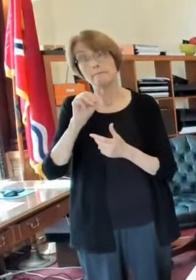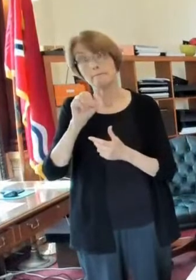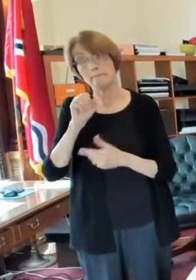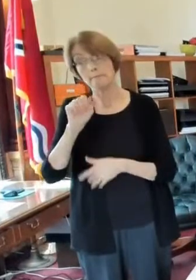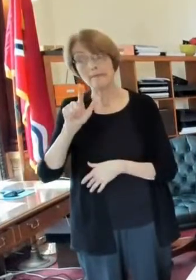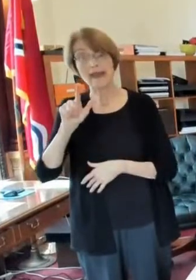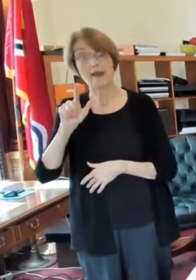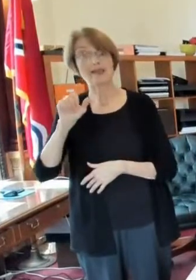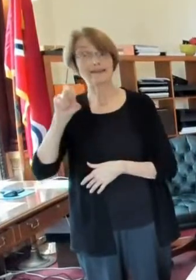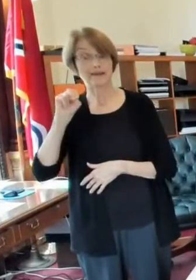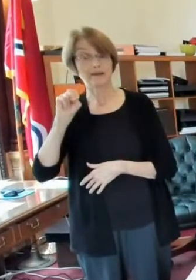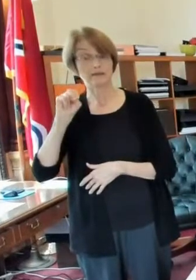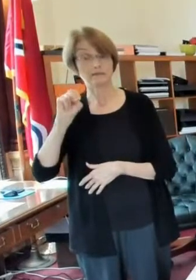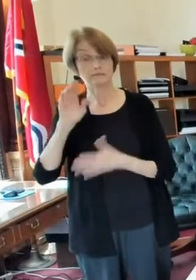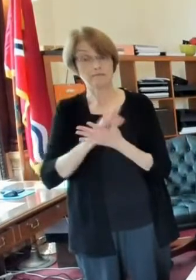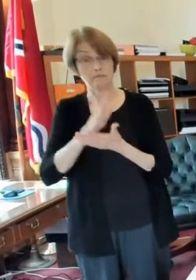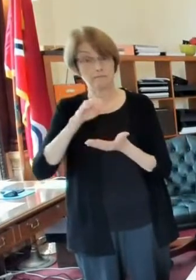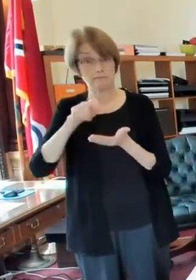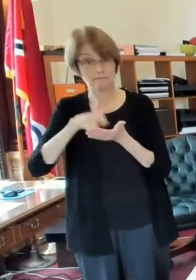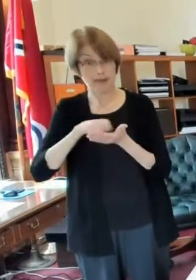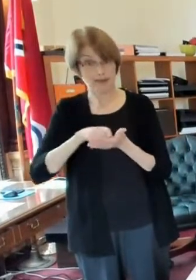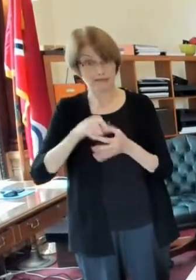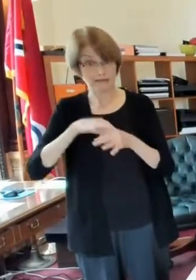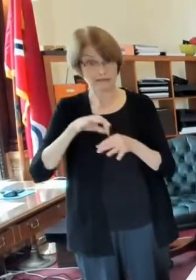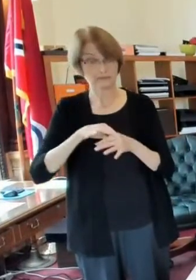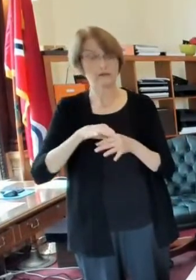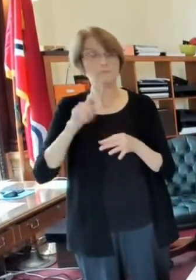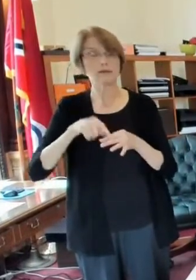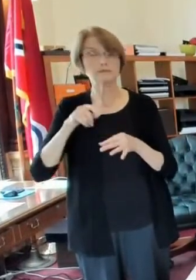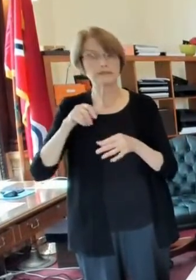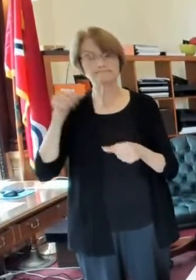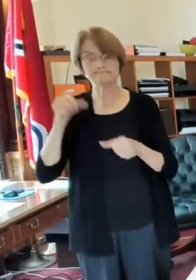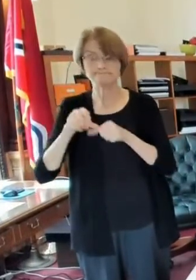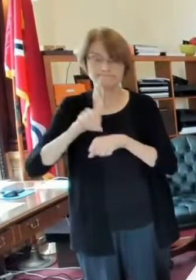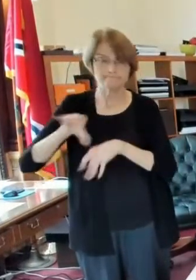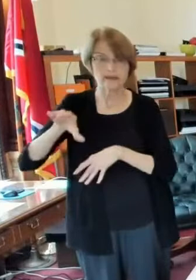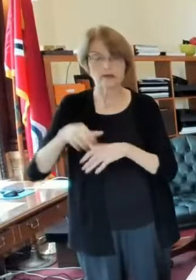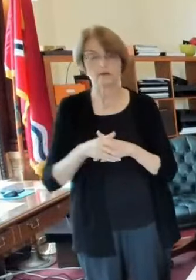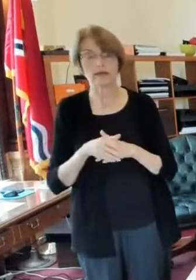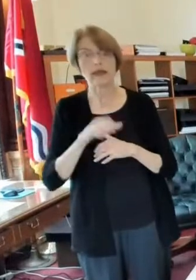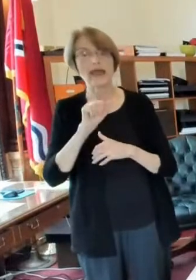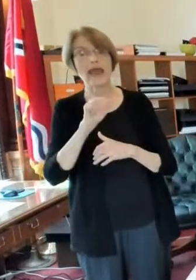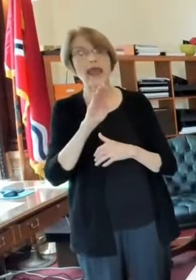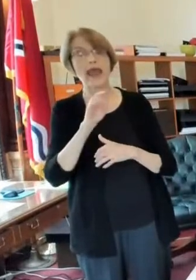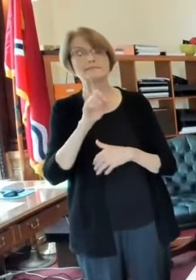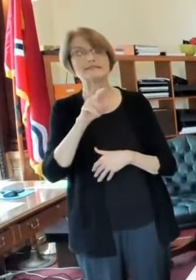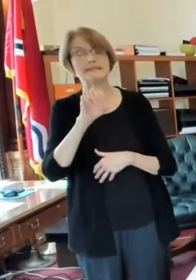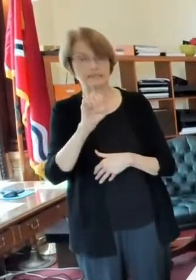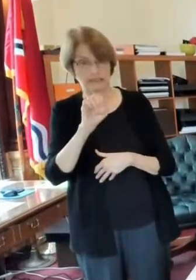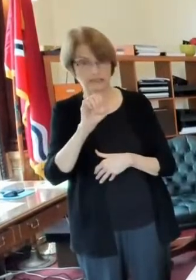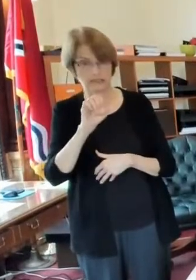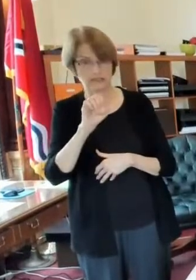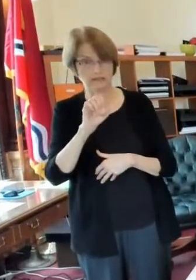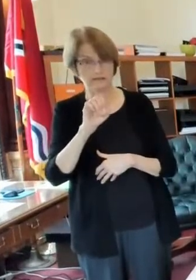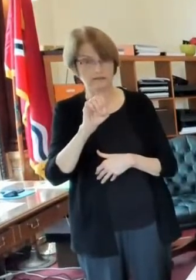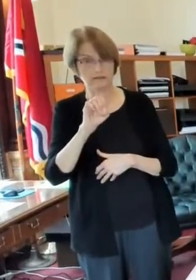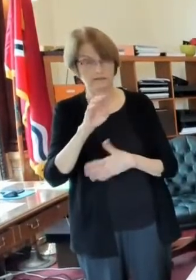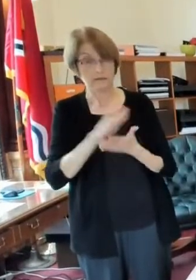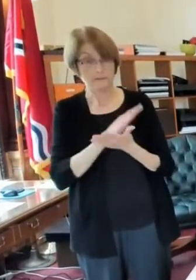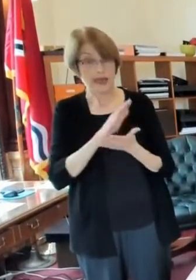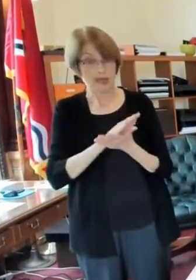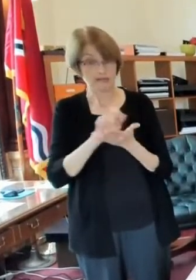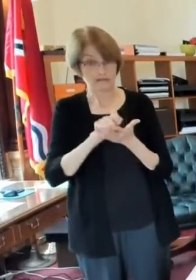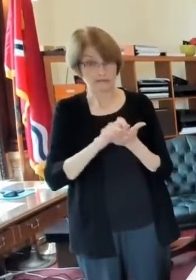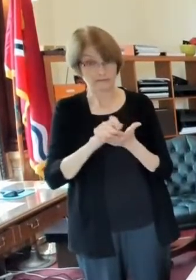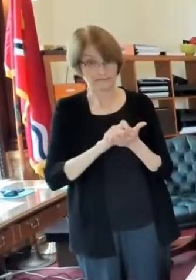absentee ballots can be you can vote absentee right